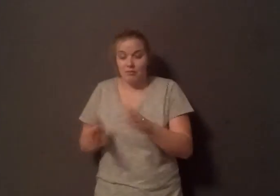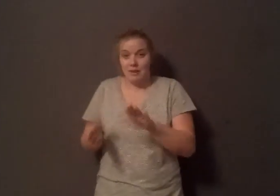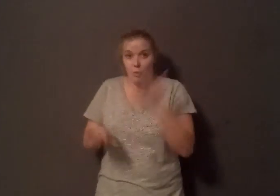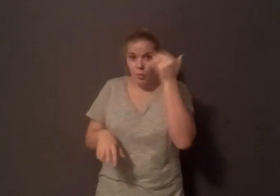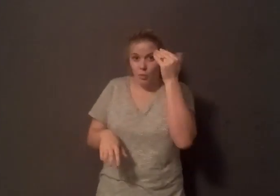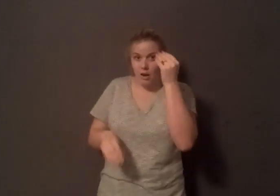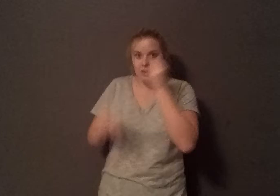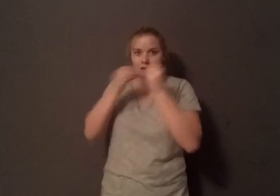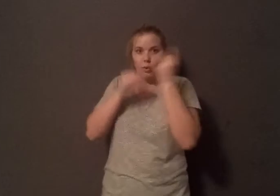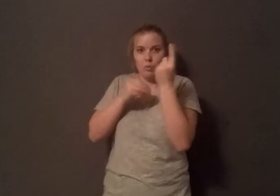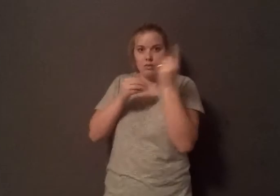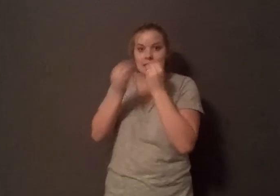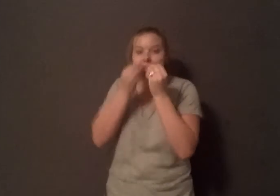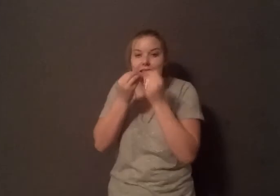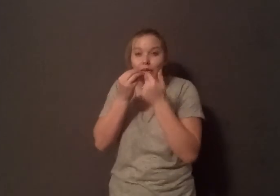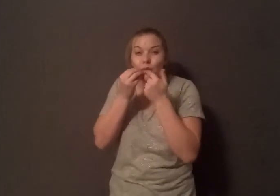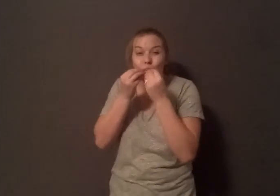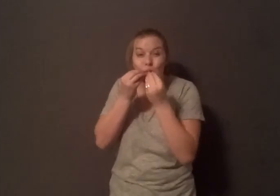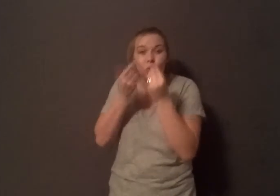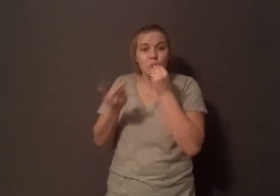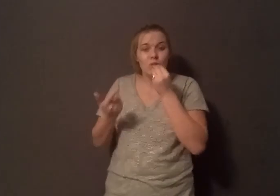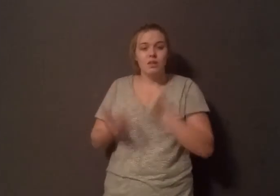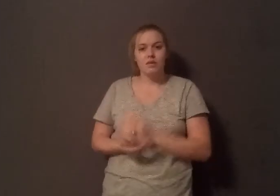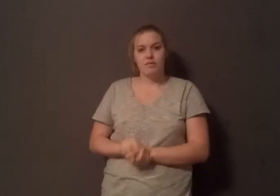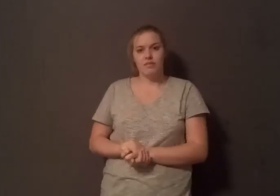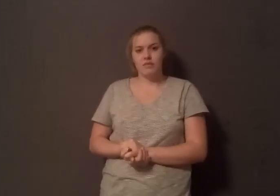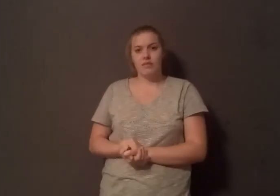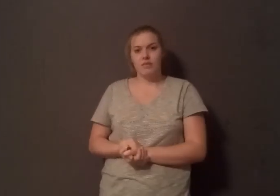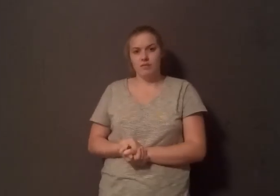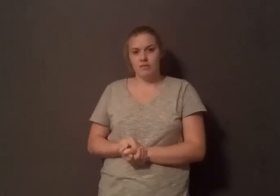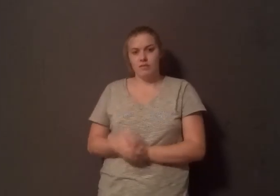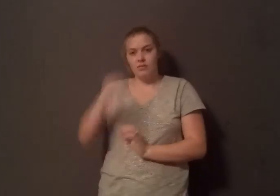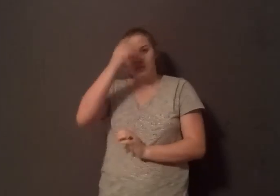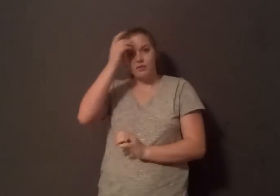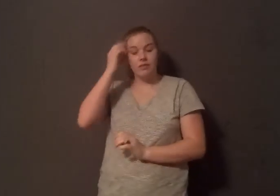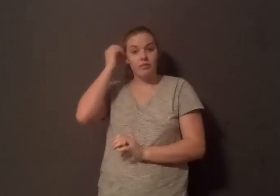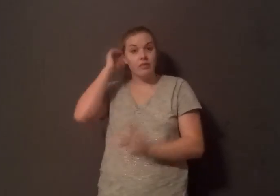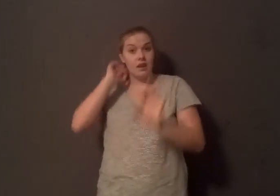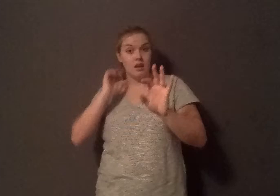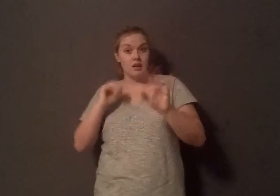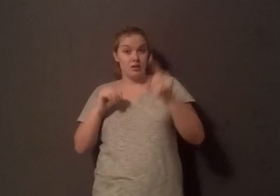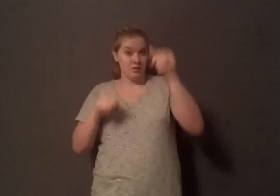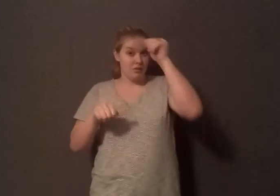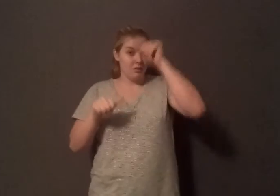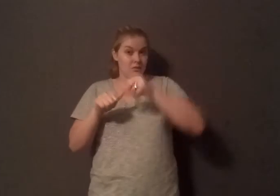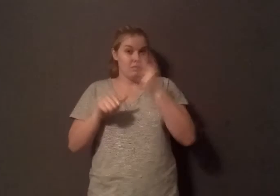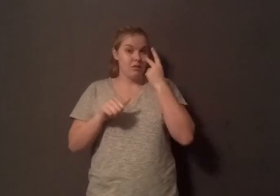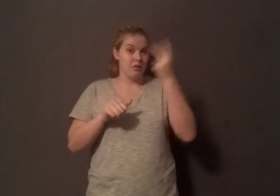States, that's more than the number of people that were killed in 9-11 in the Twin Towers of New York. If we had some